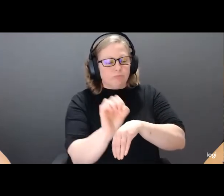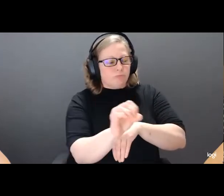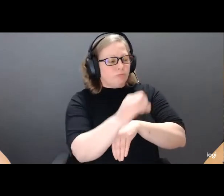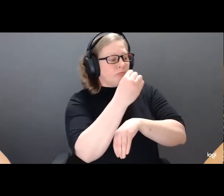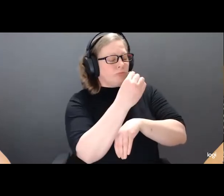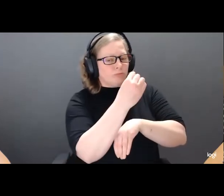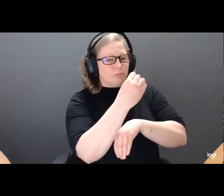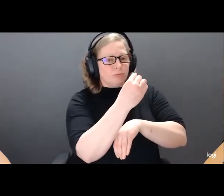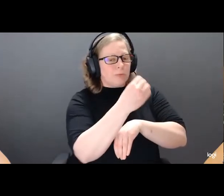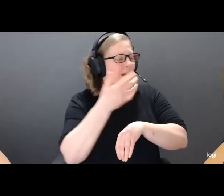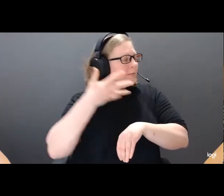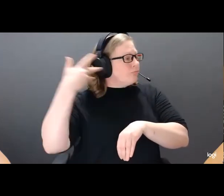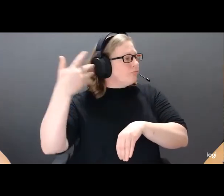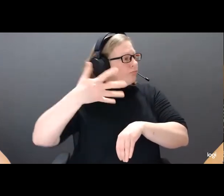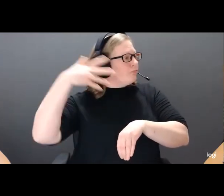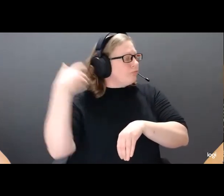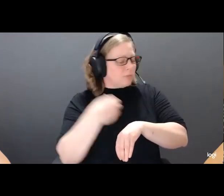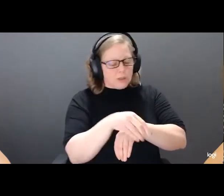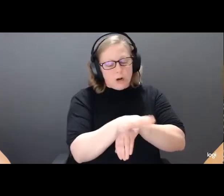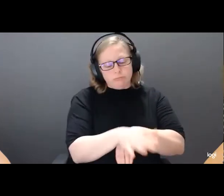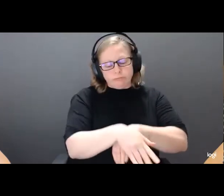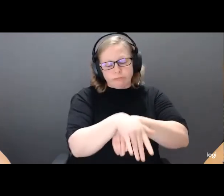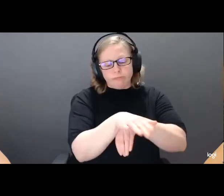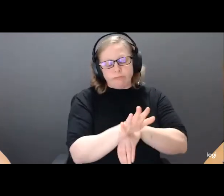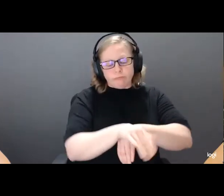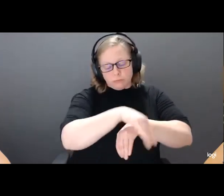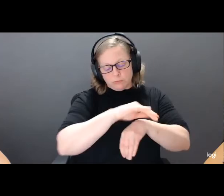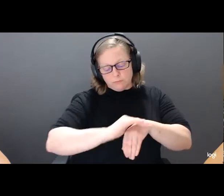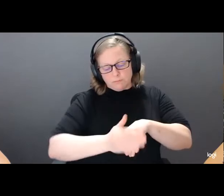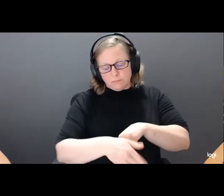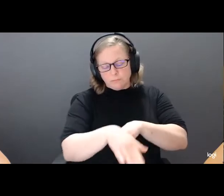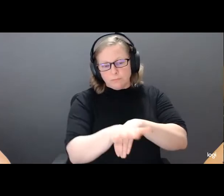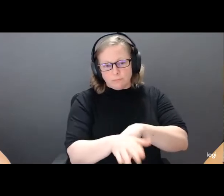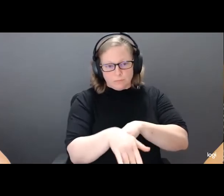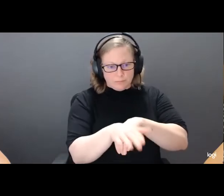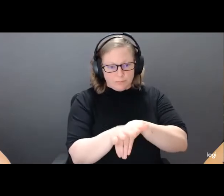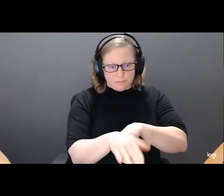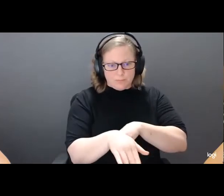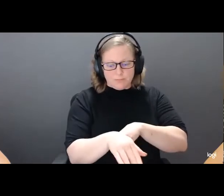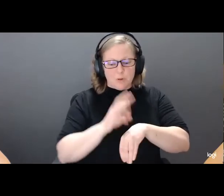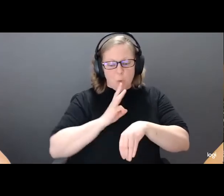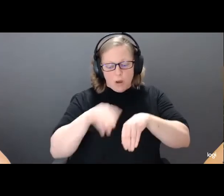in the wind, and her tail is wrapped around the rock that's protruding from the sea.